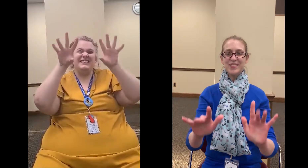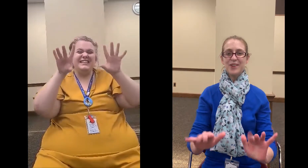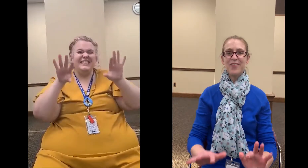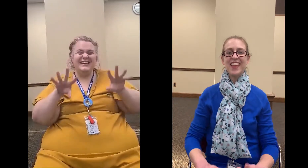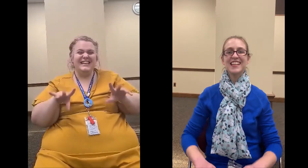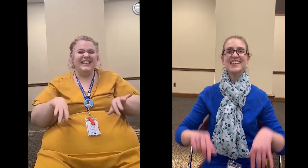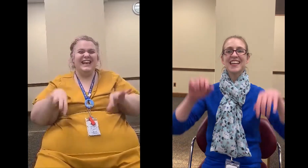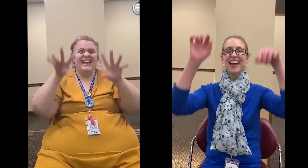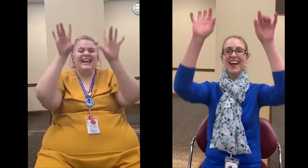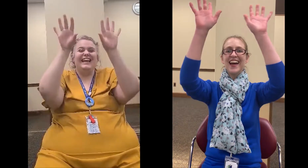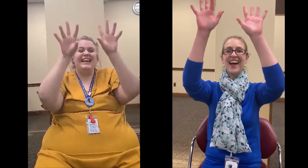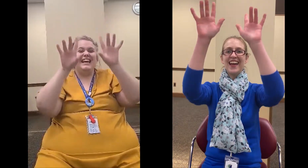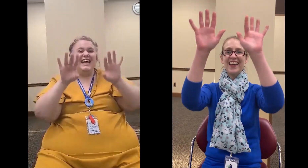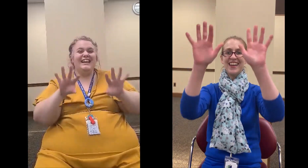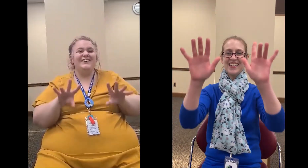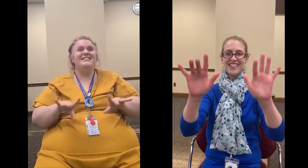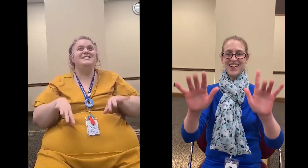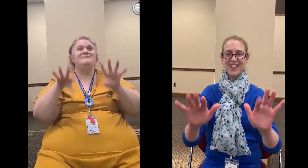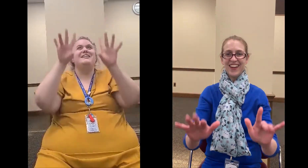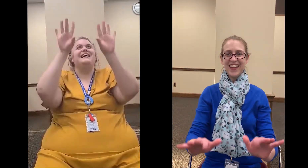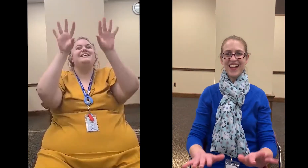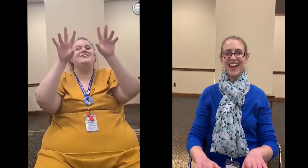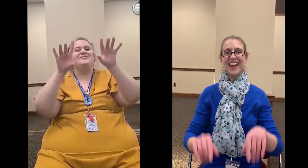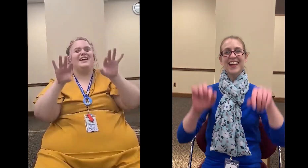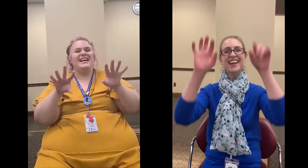snowflake i know it's so pretty and so fun